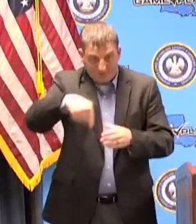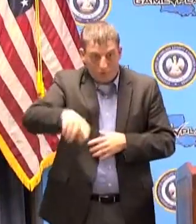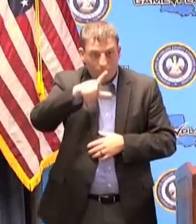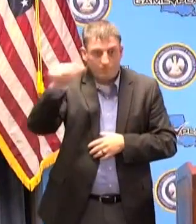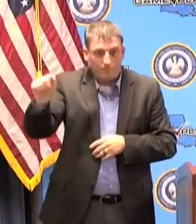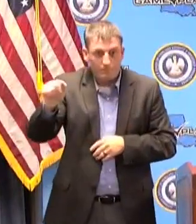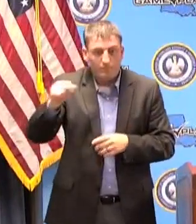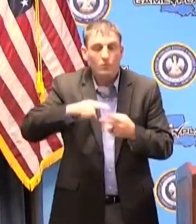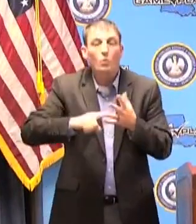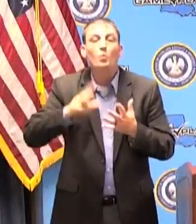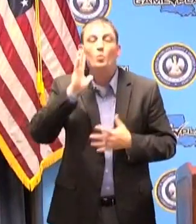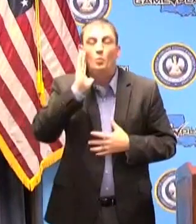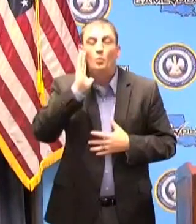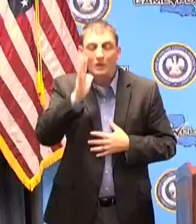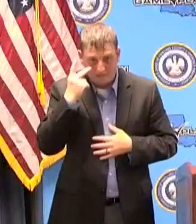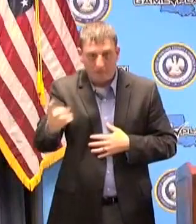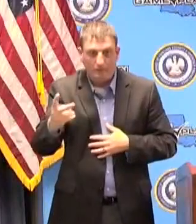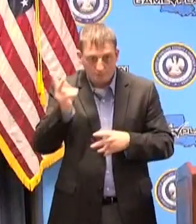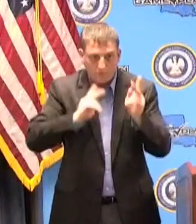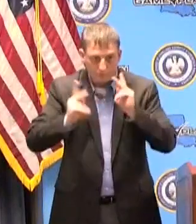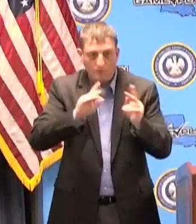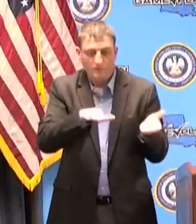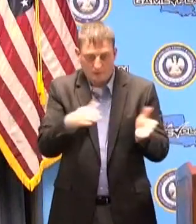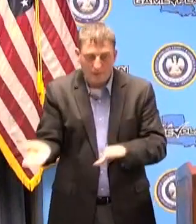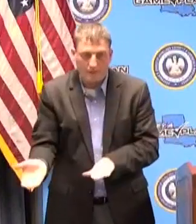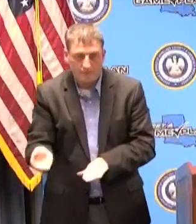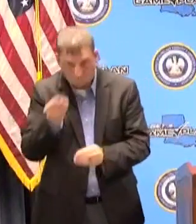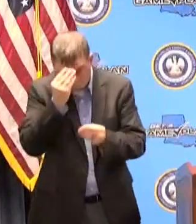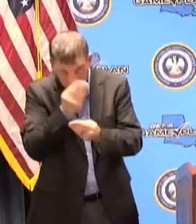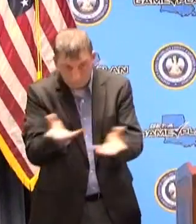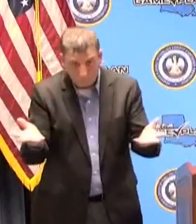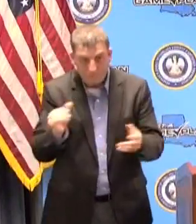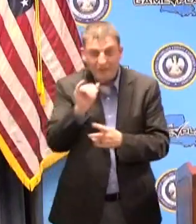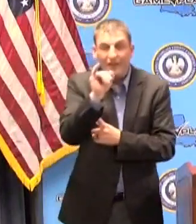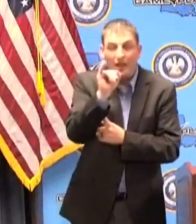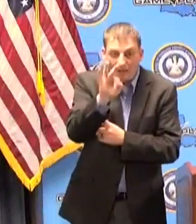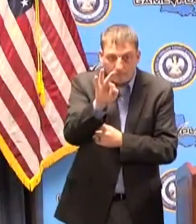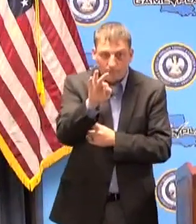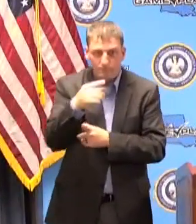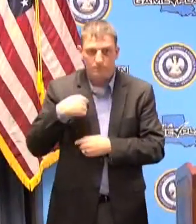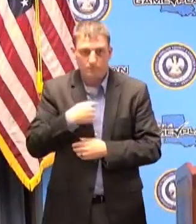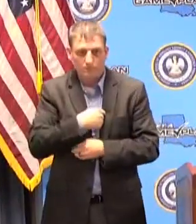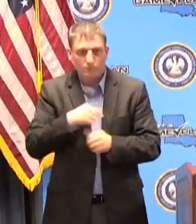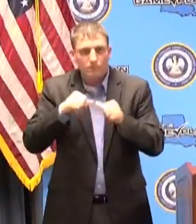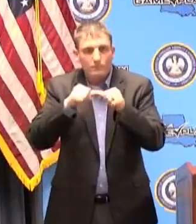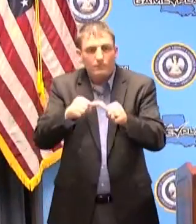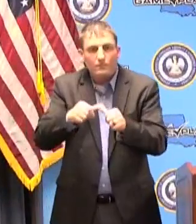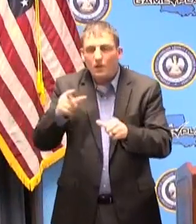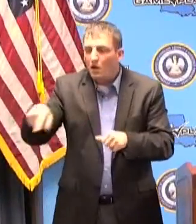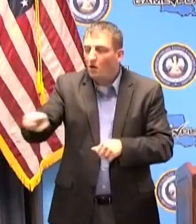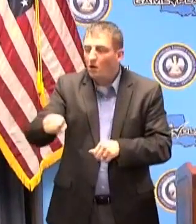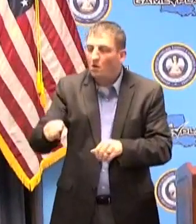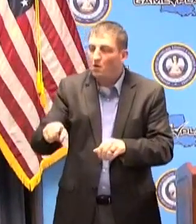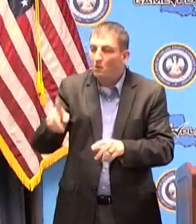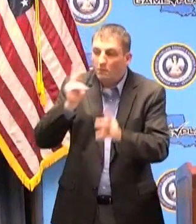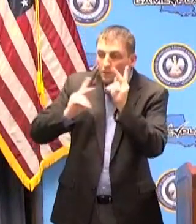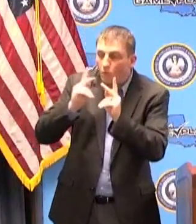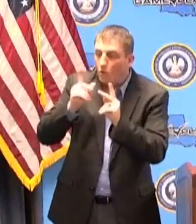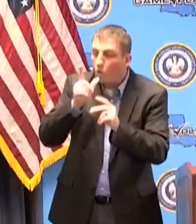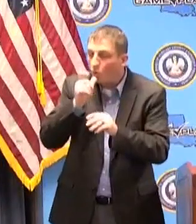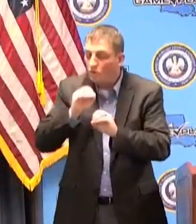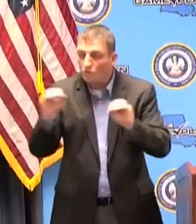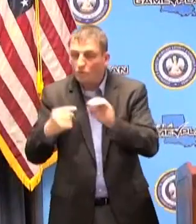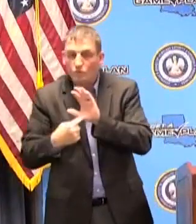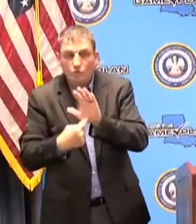will see people die if we continue to allow people who are asymptomatic come into contact with people who are